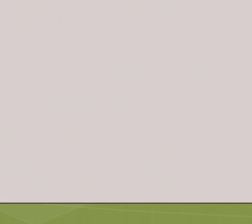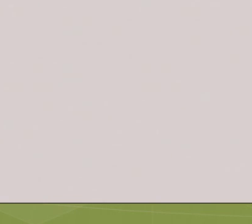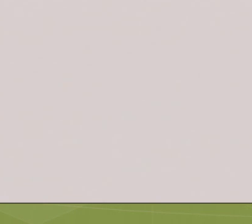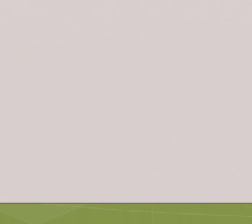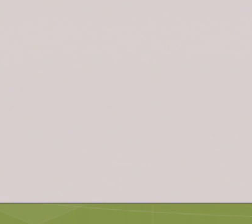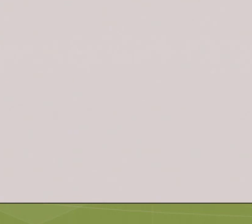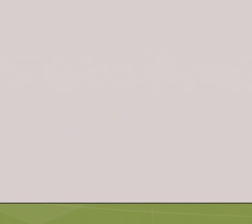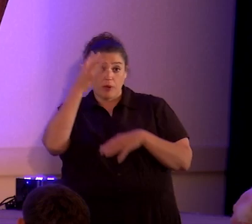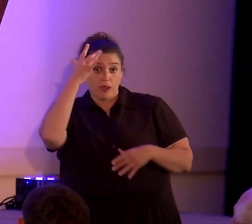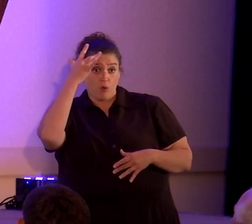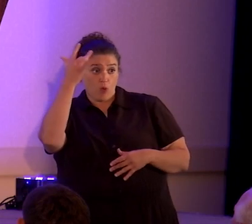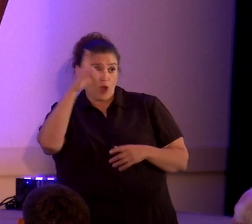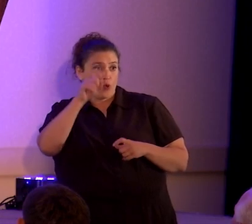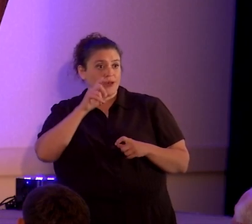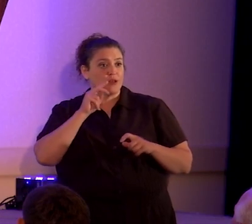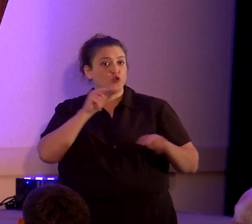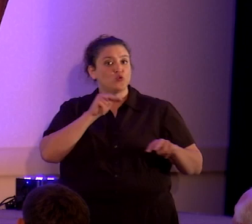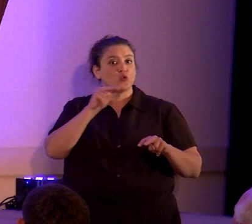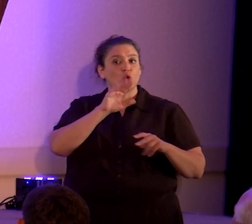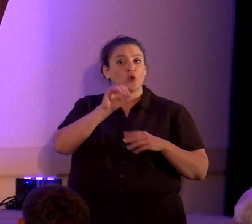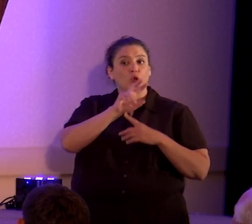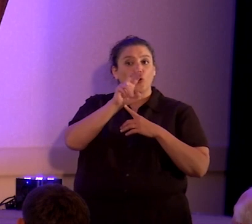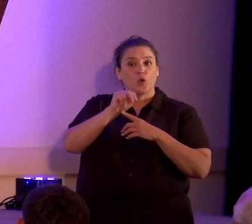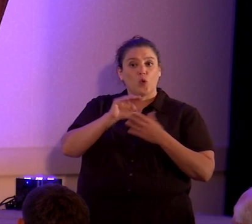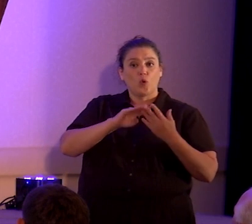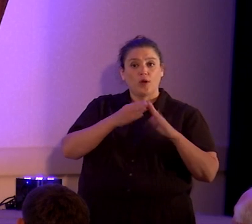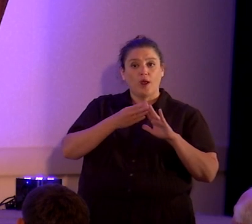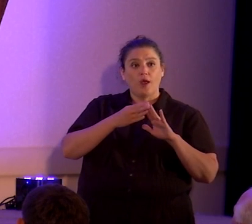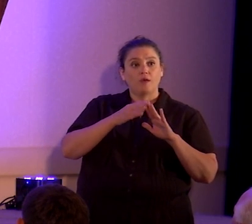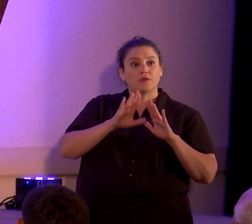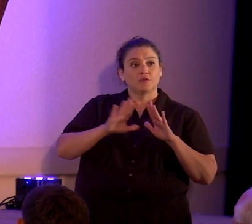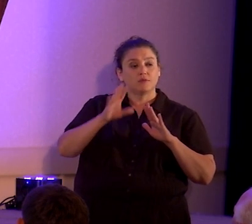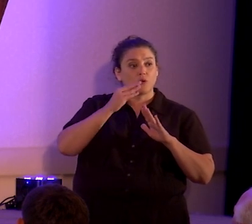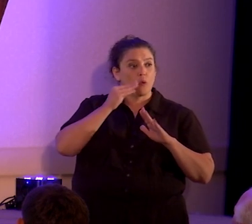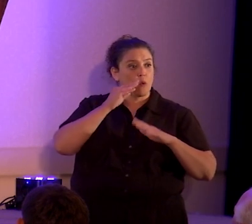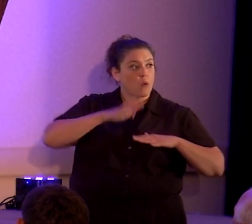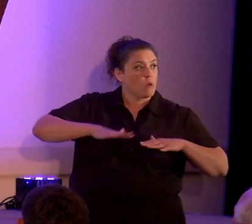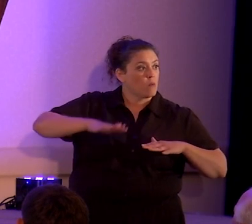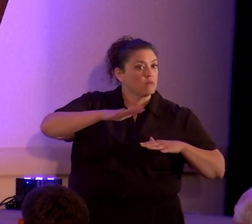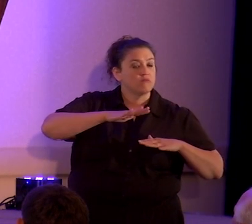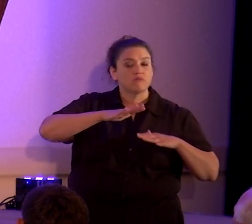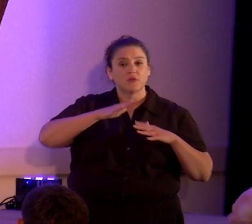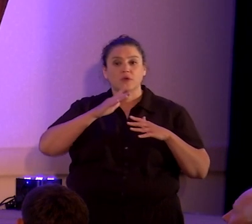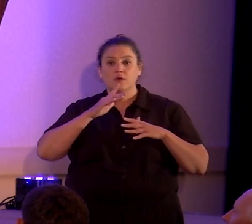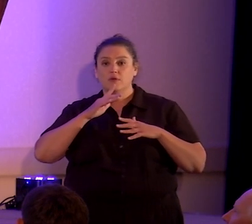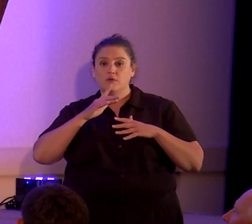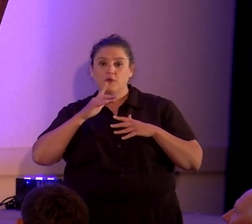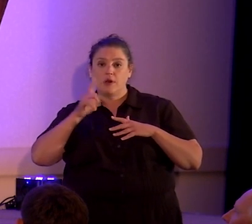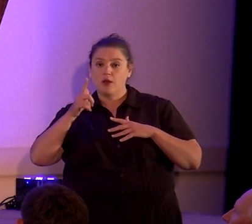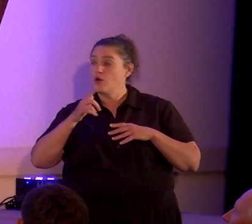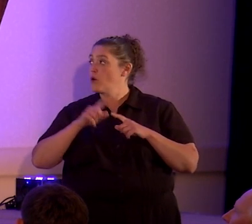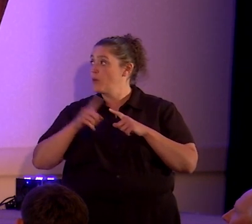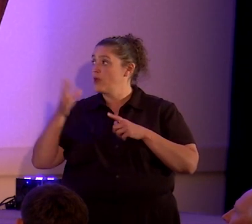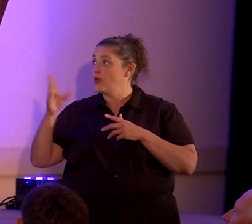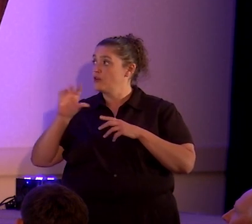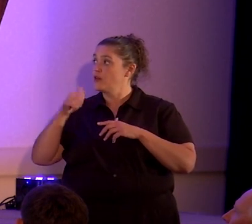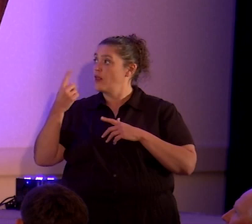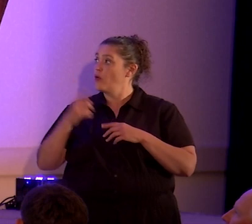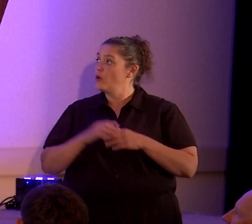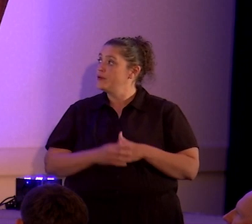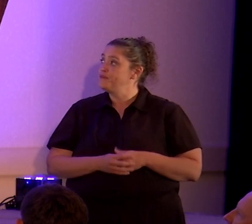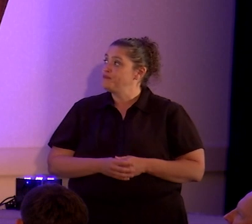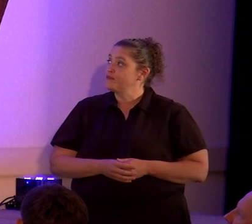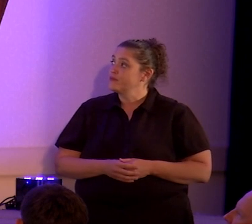why we need you to look in your own towns and your own backyards for these things a little bit later. But here's some other places.